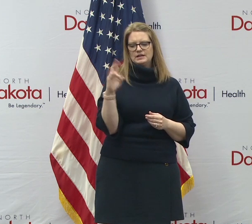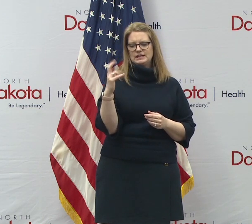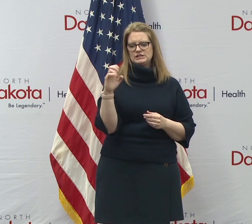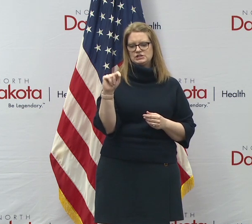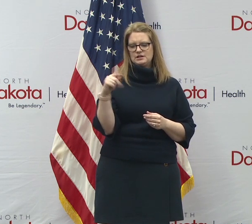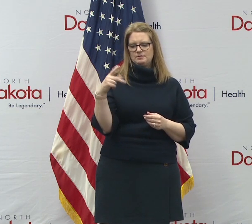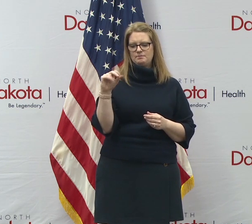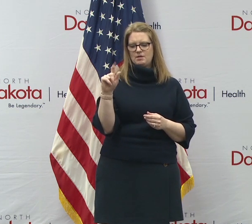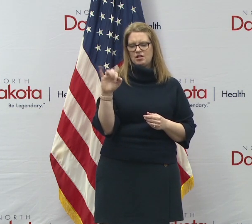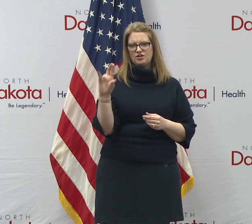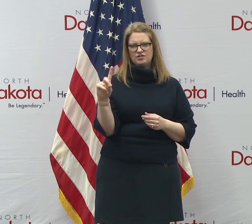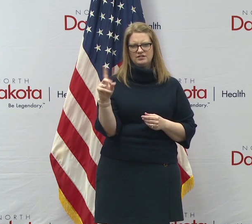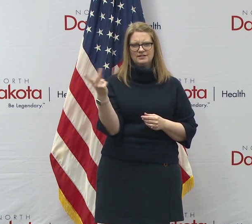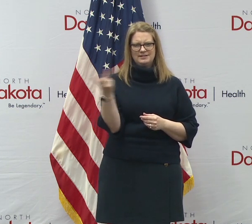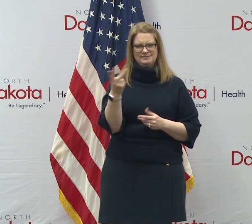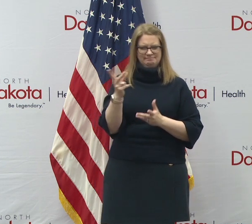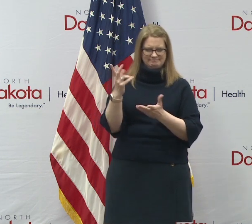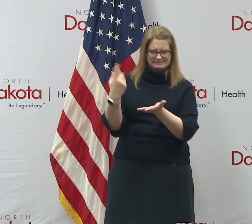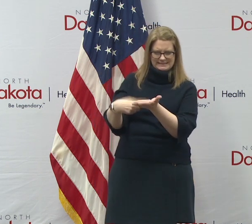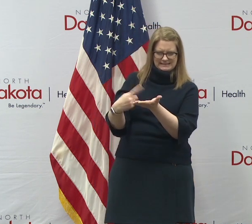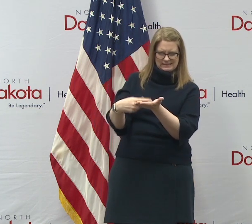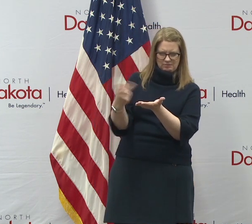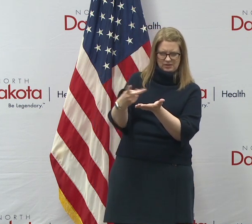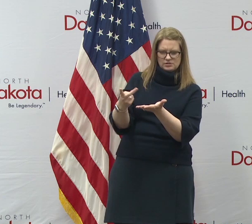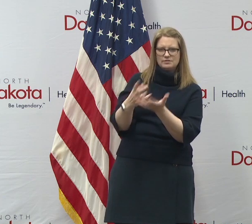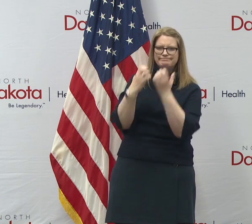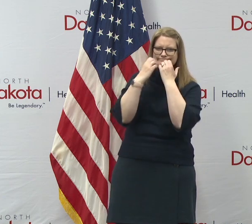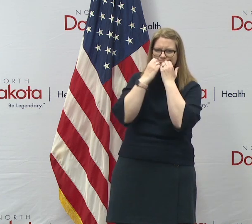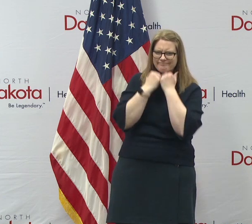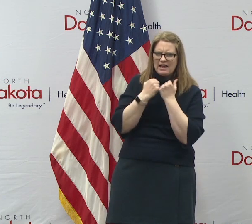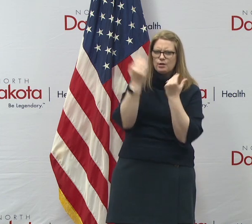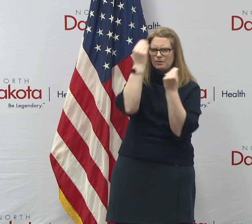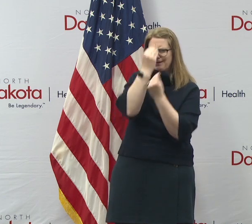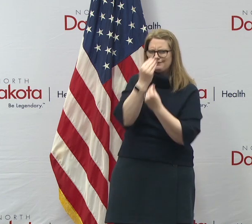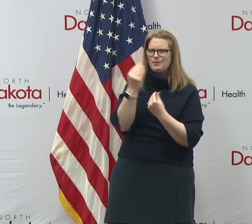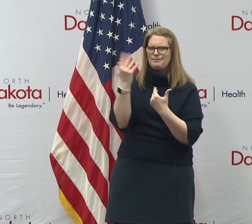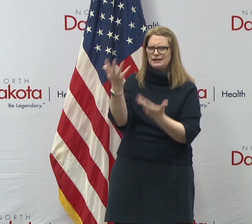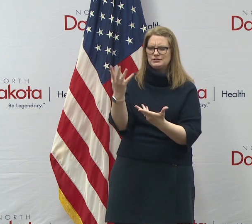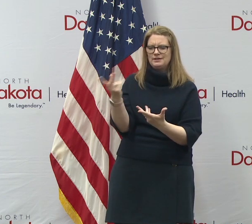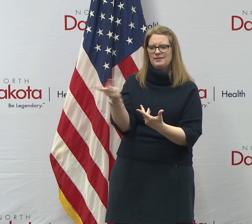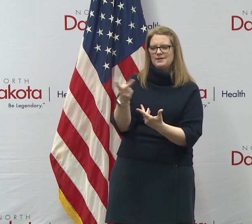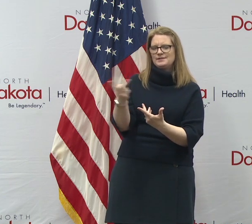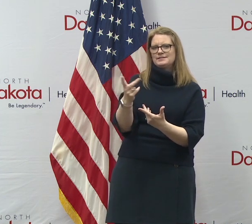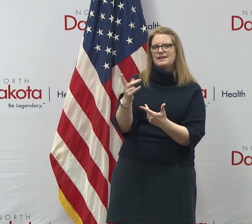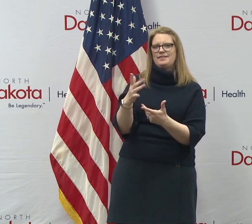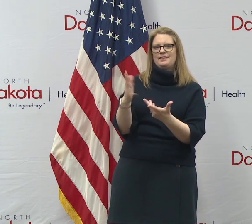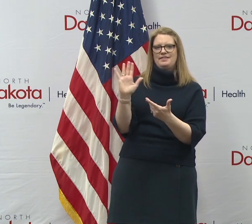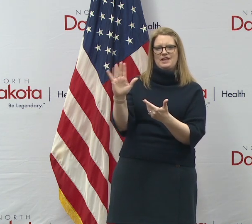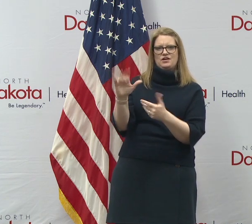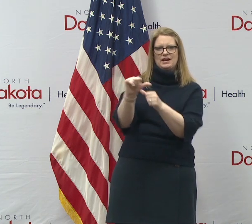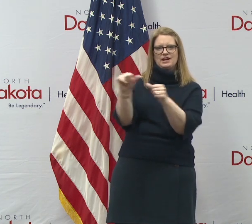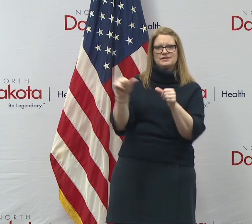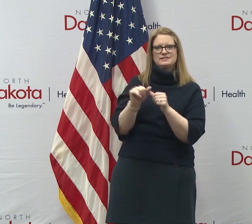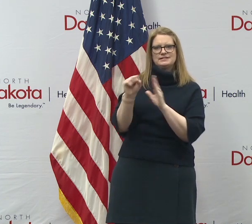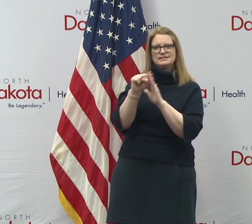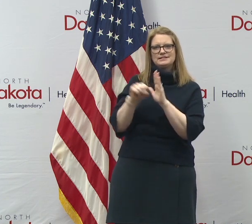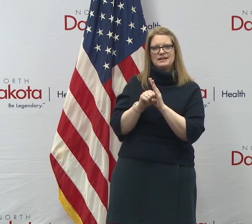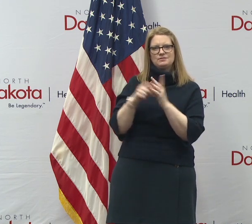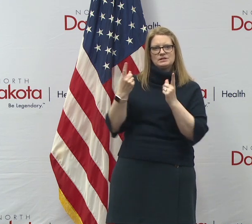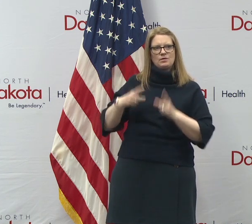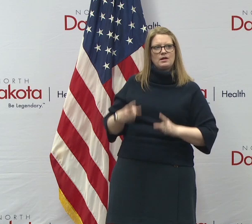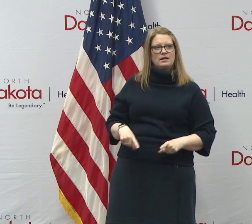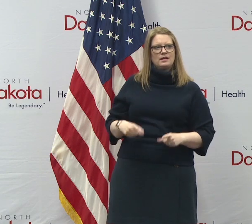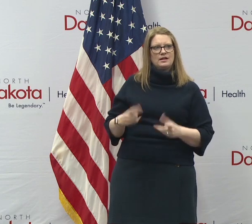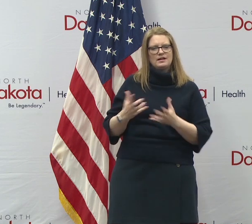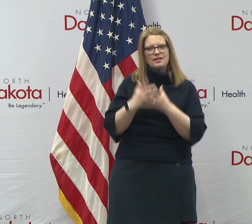Pollard, uh, today, uh, getting valuable information, uh, from, uh, from them on their regions of the state and what's going on. Lots of other,